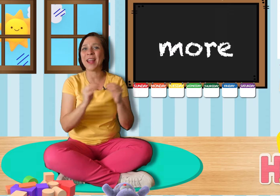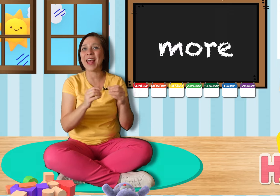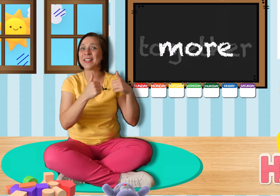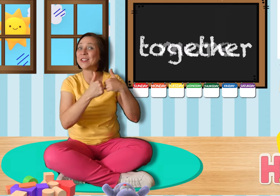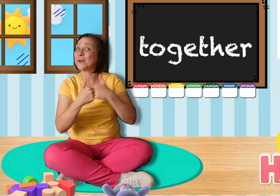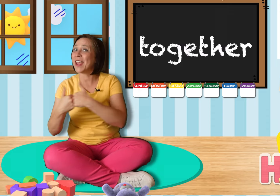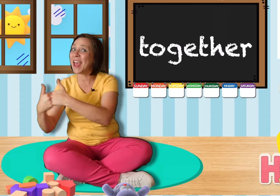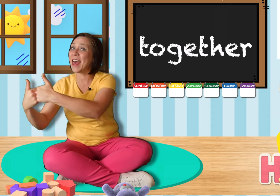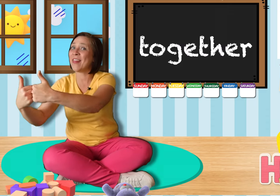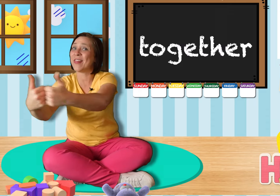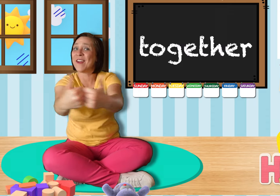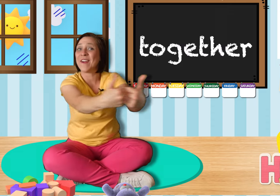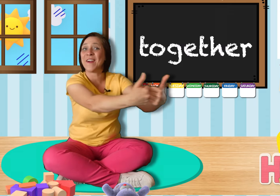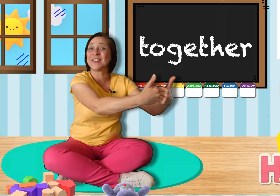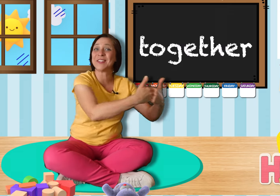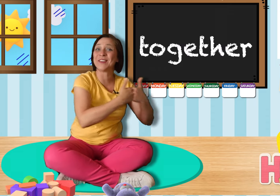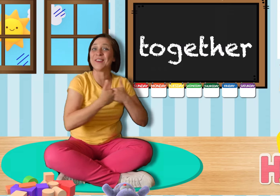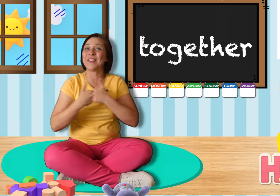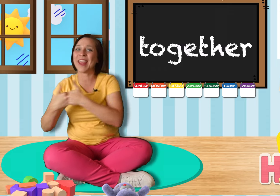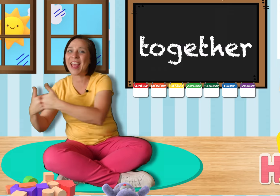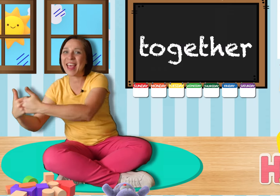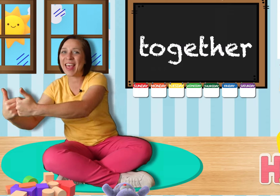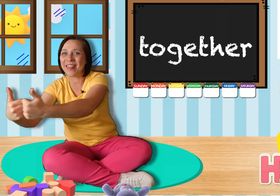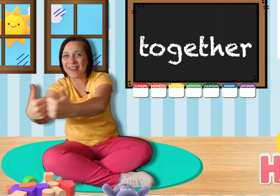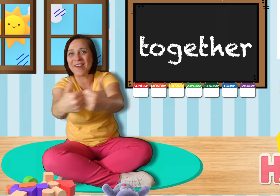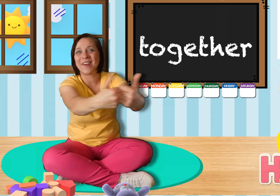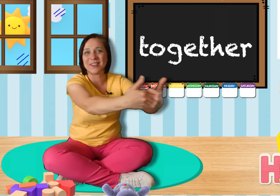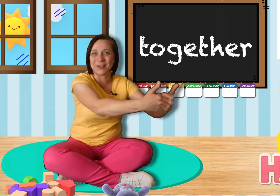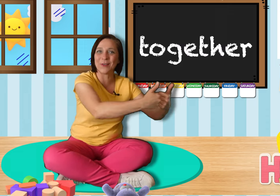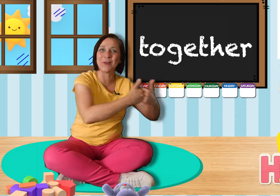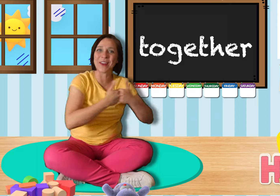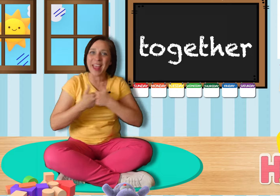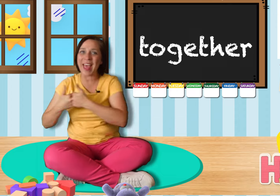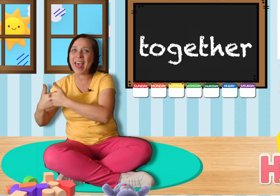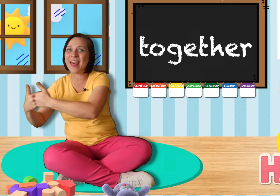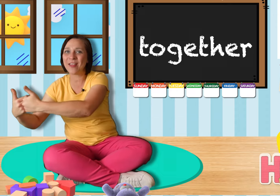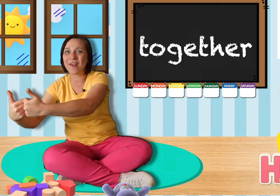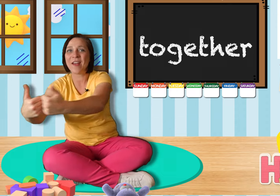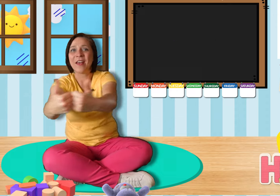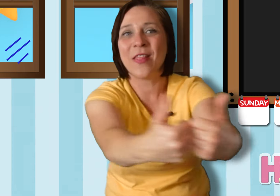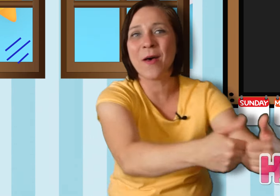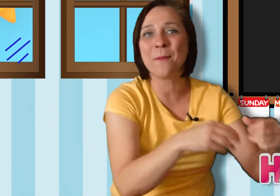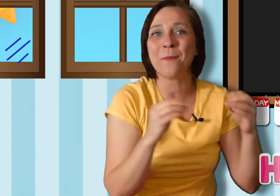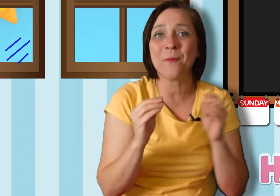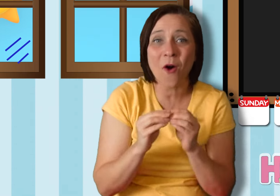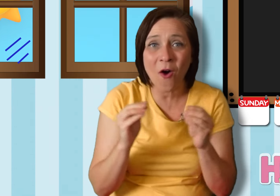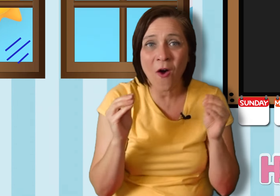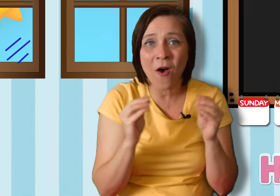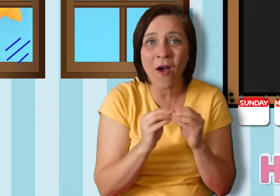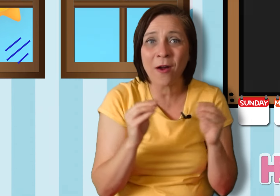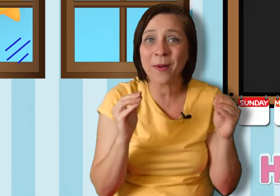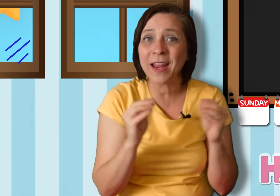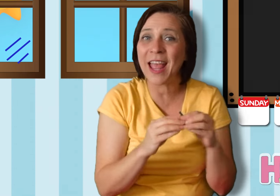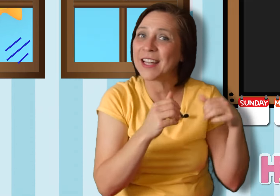get together, together, together. The more we get